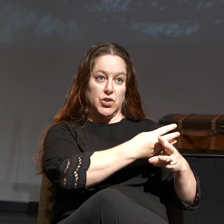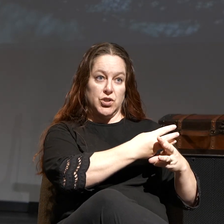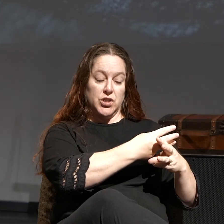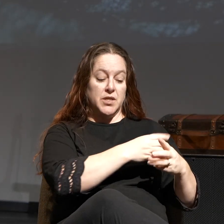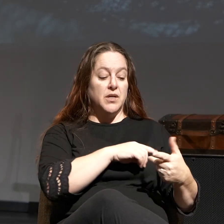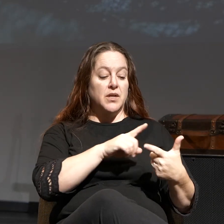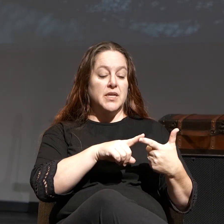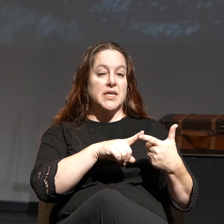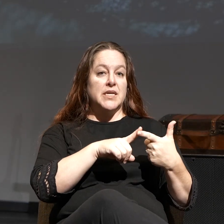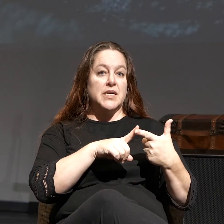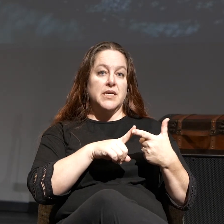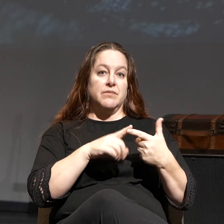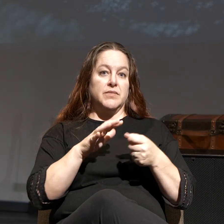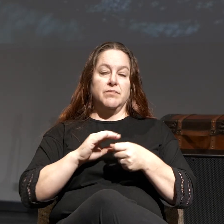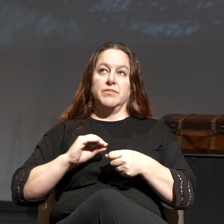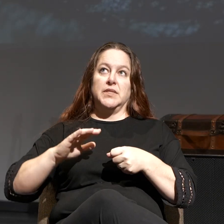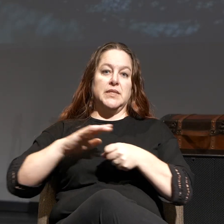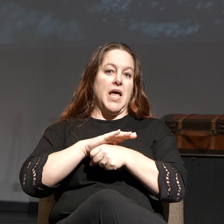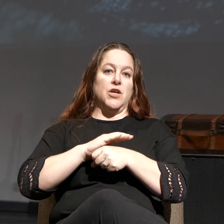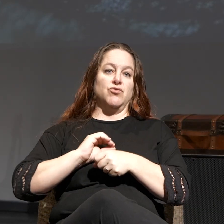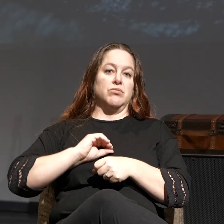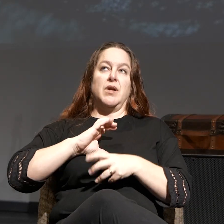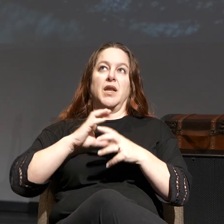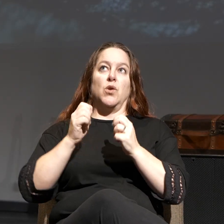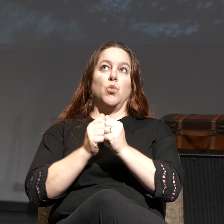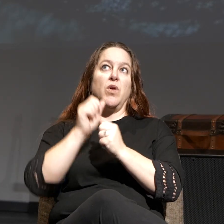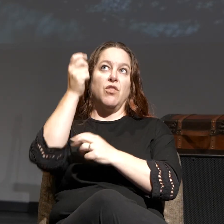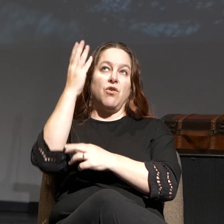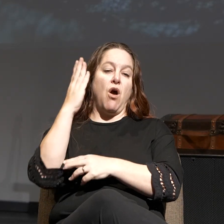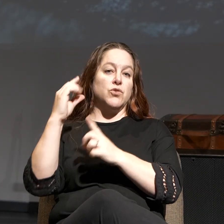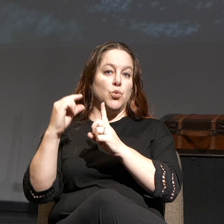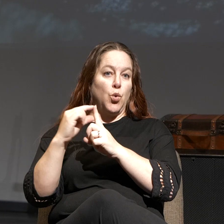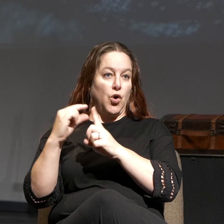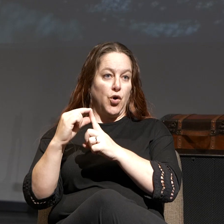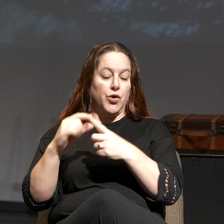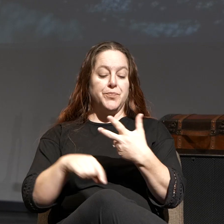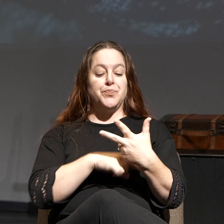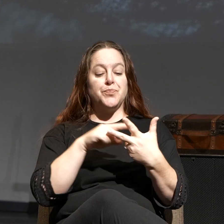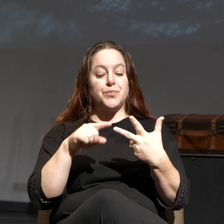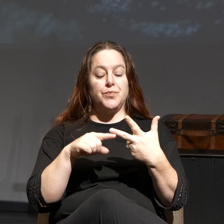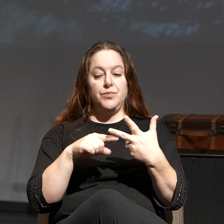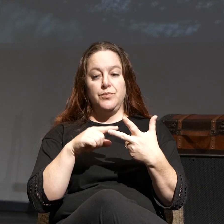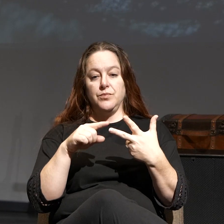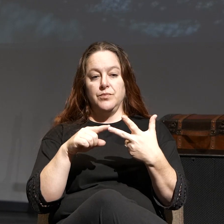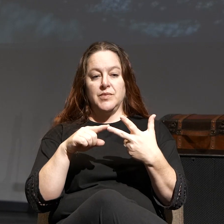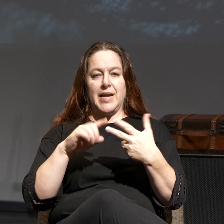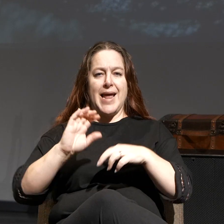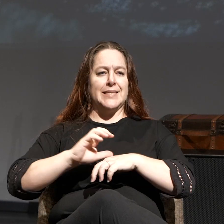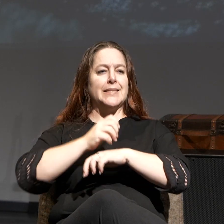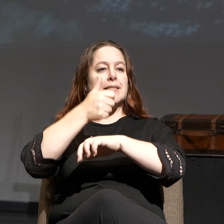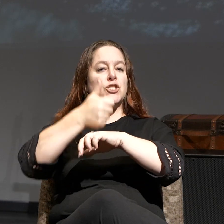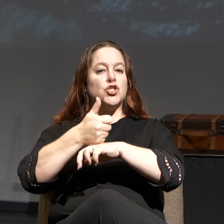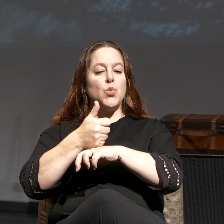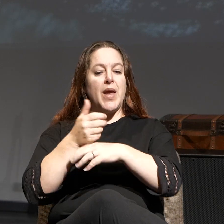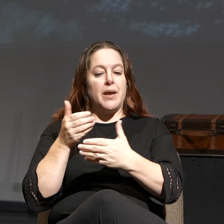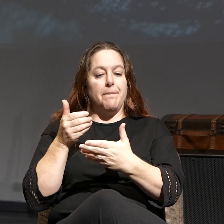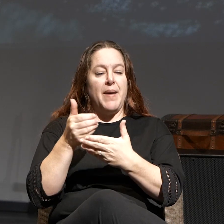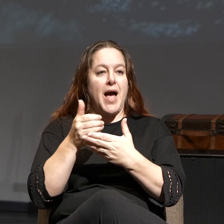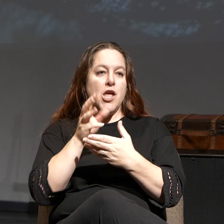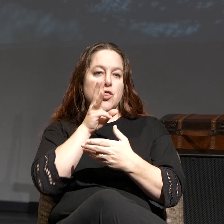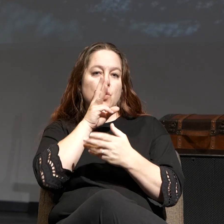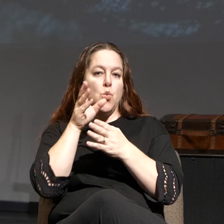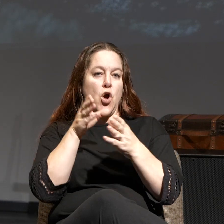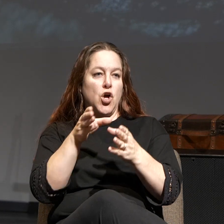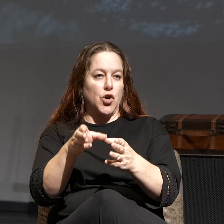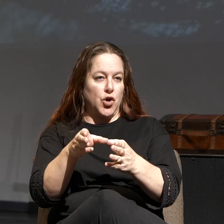saturated with God's Word, and then situated by the waters. So you're not